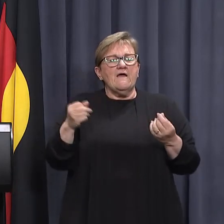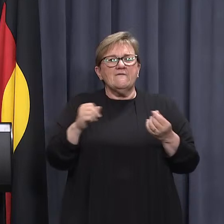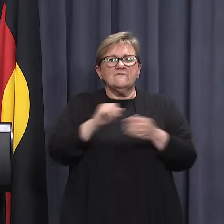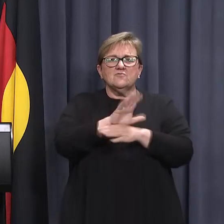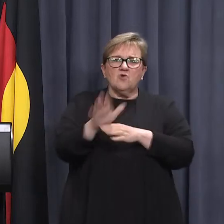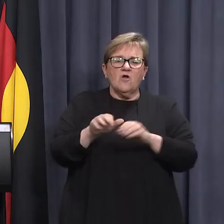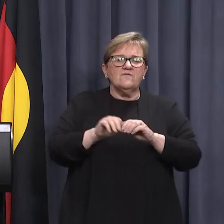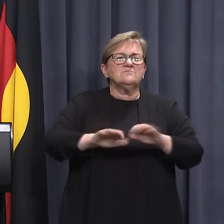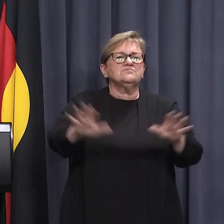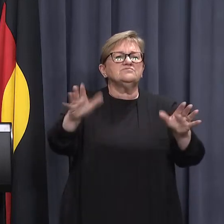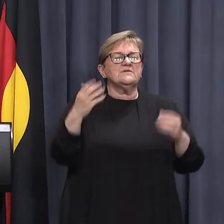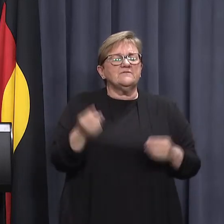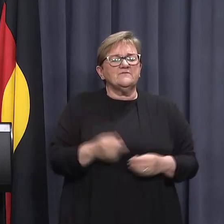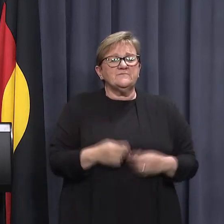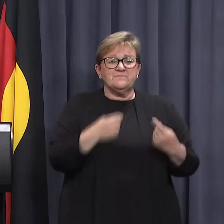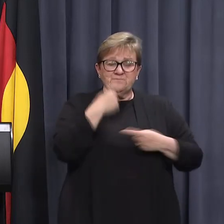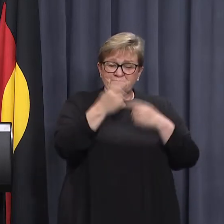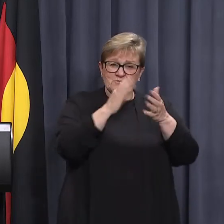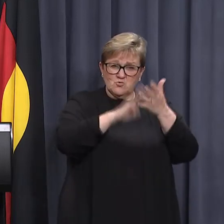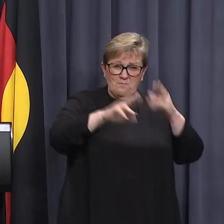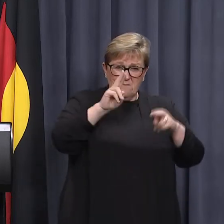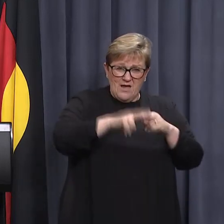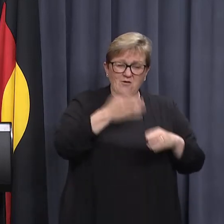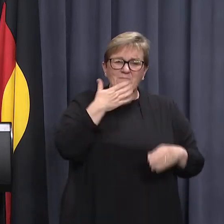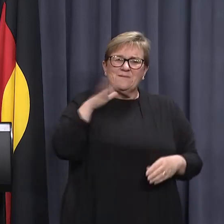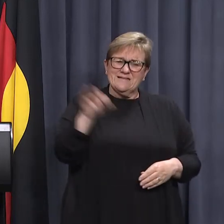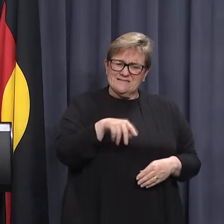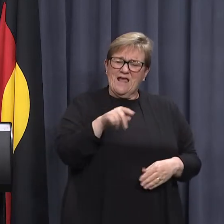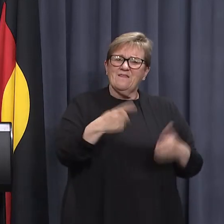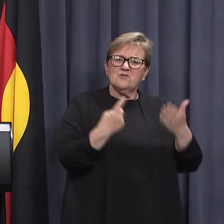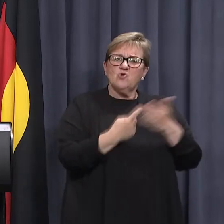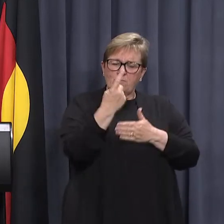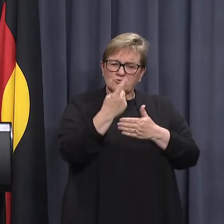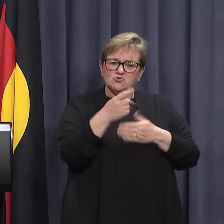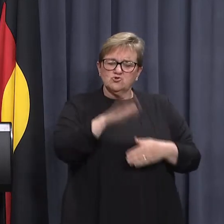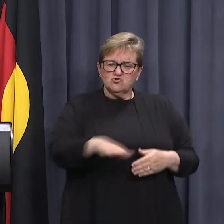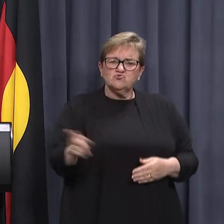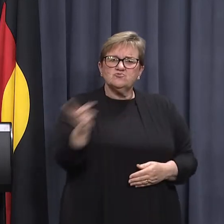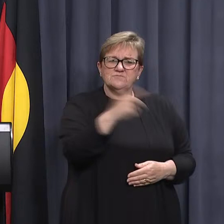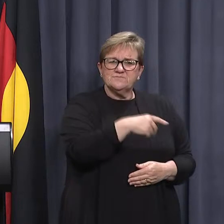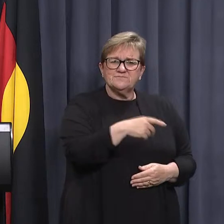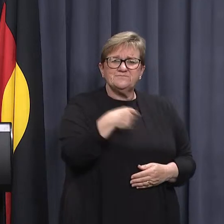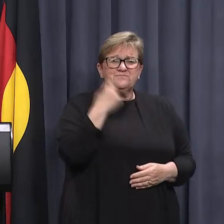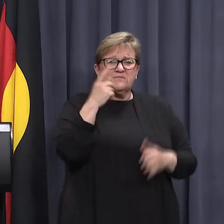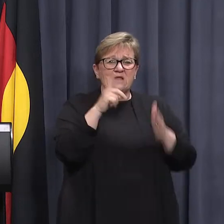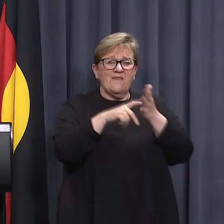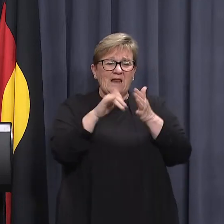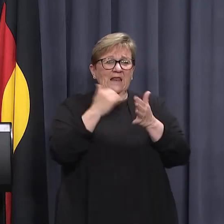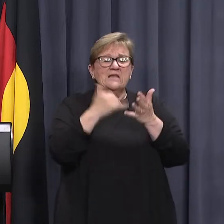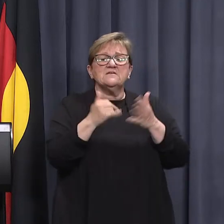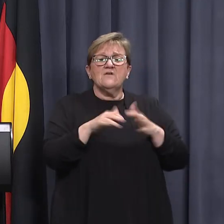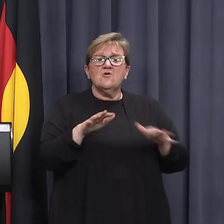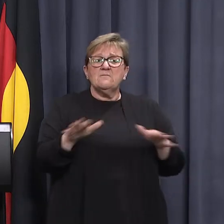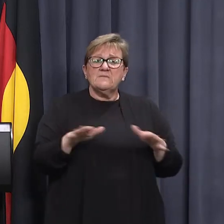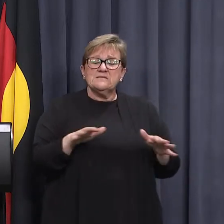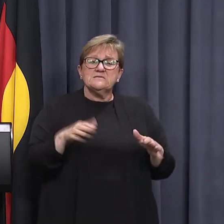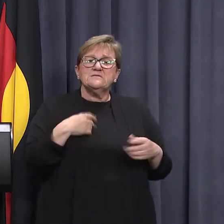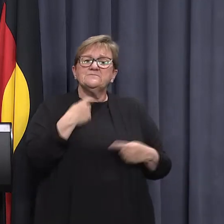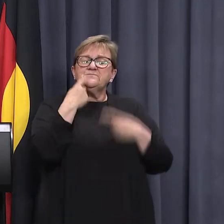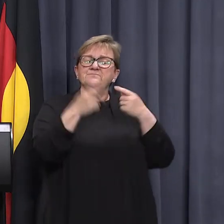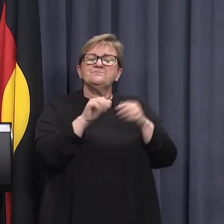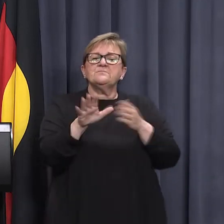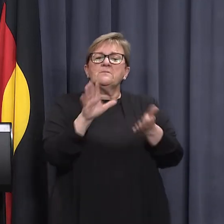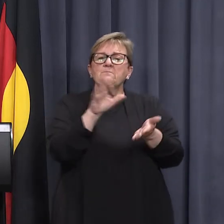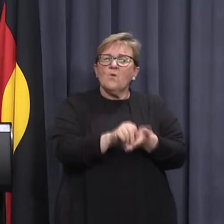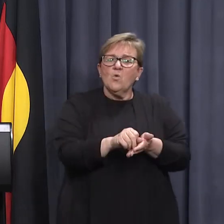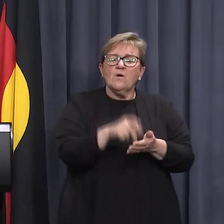COVID-19. But I just say to parents, please take this opportunity to go and get vaccinated. I understand the clinics are very busy. I'd advise you to make